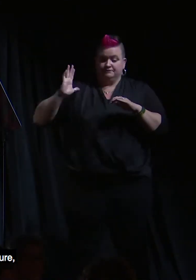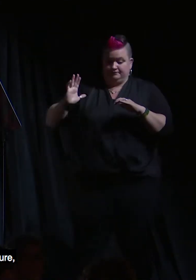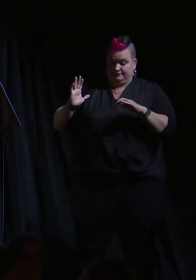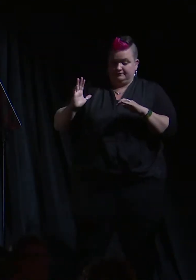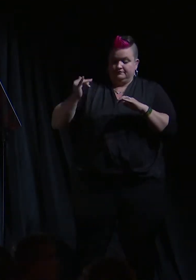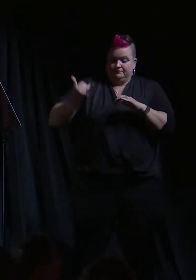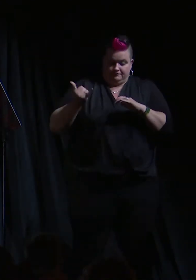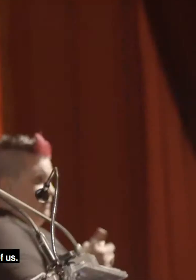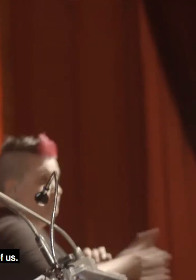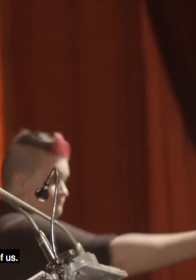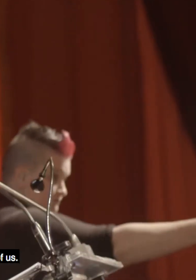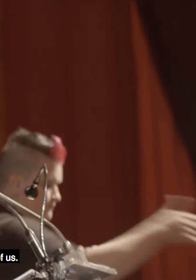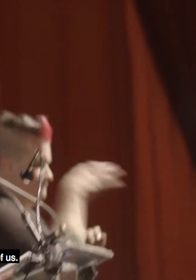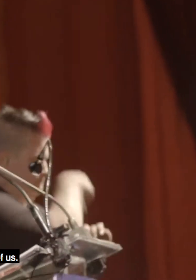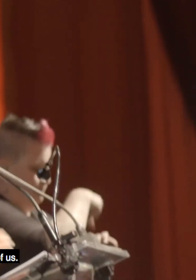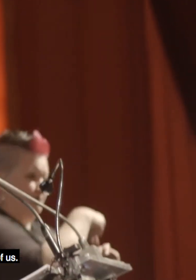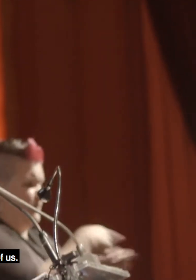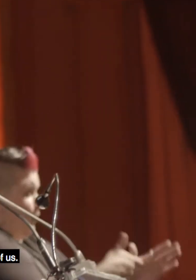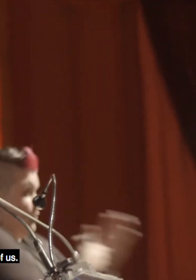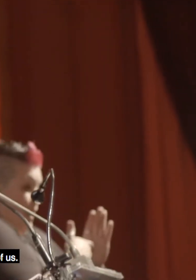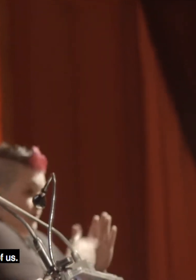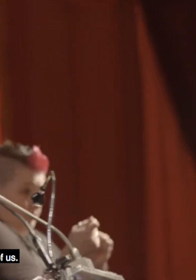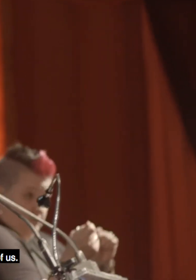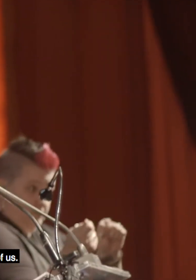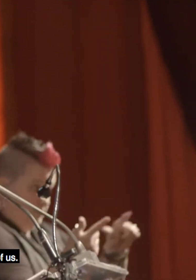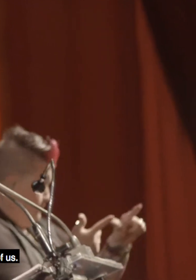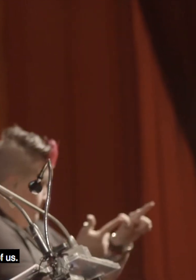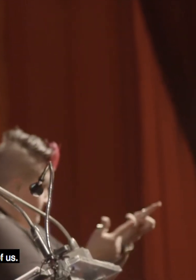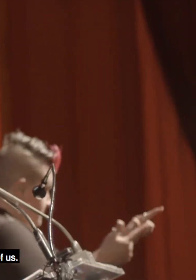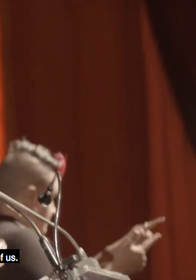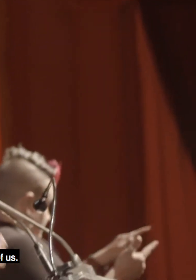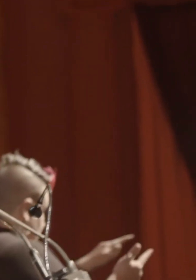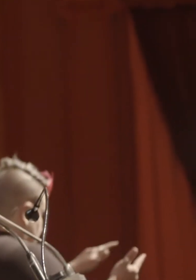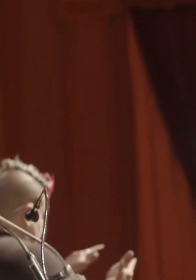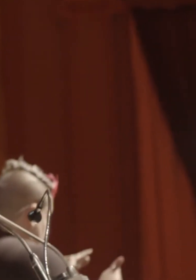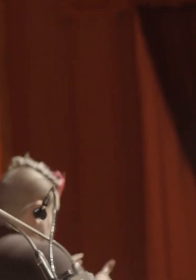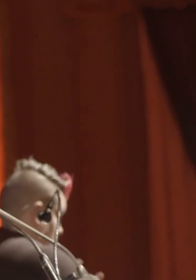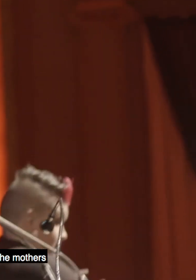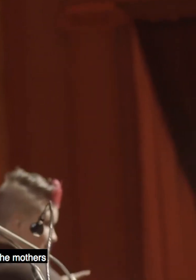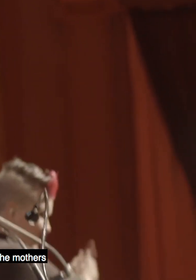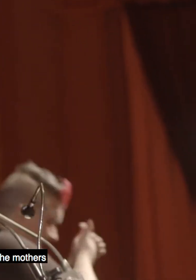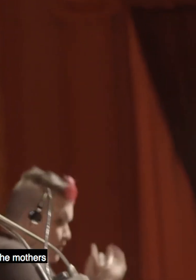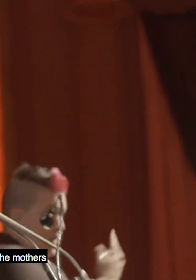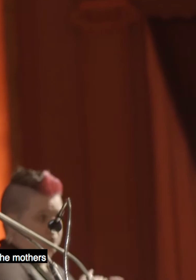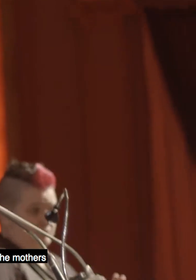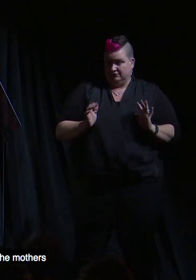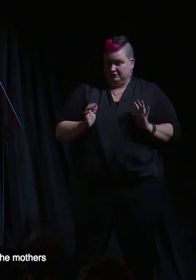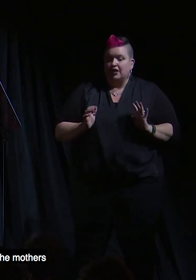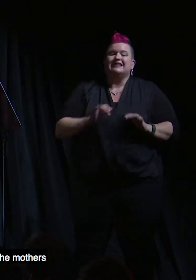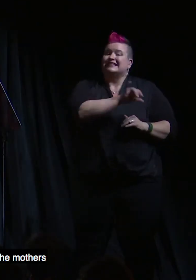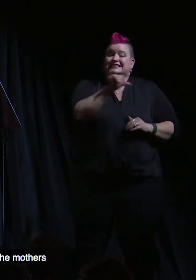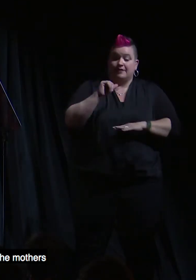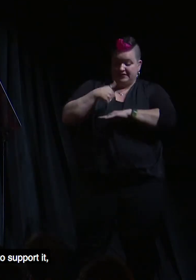and into the future, will require every single one of us. And much like the